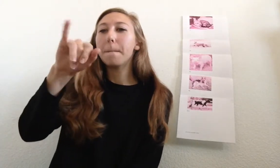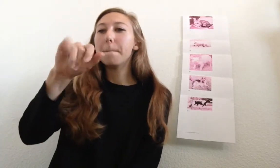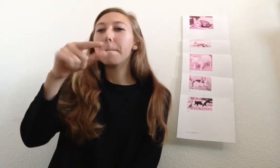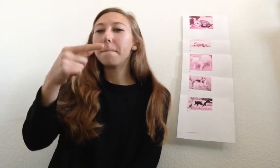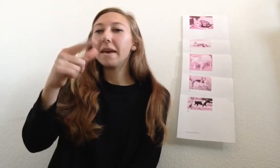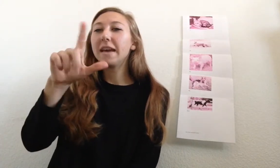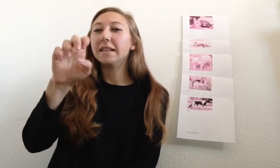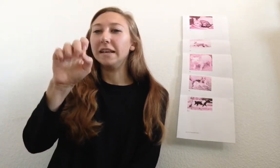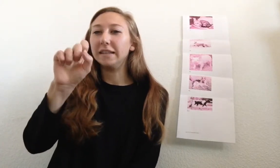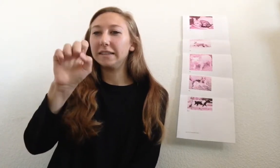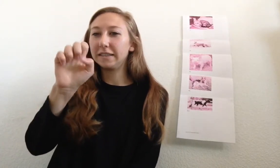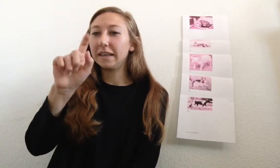Piglets.